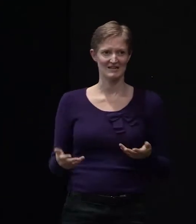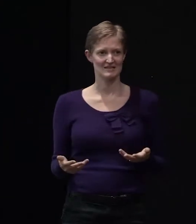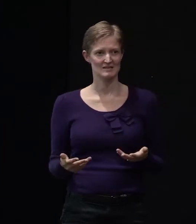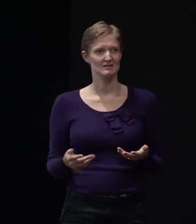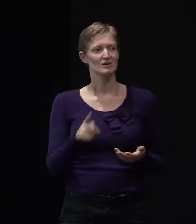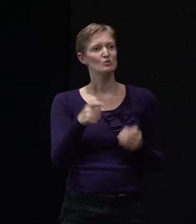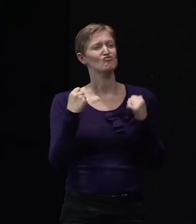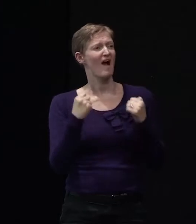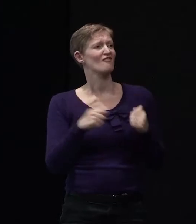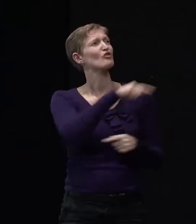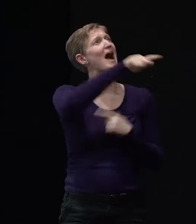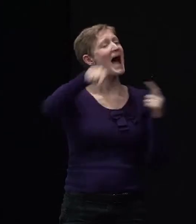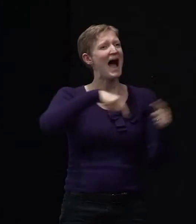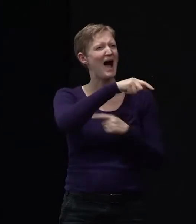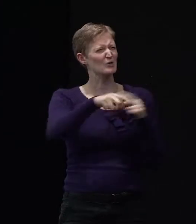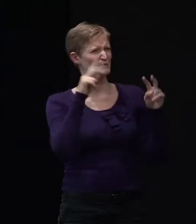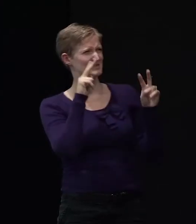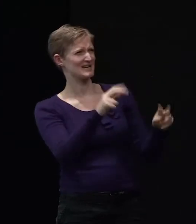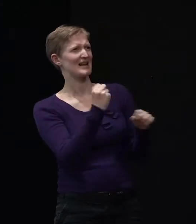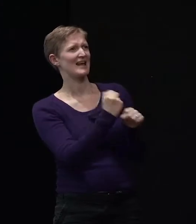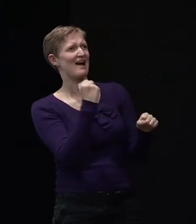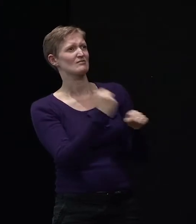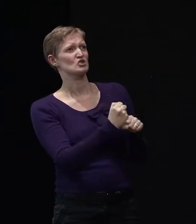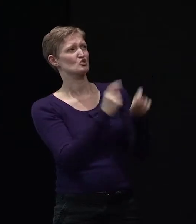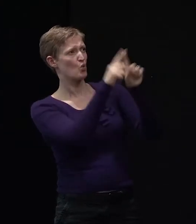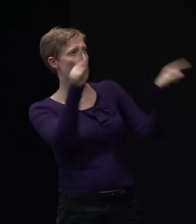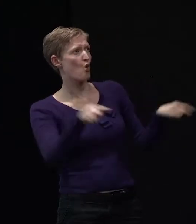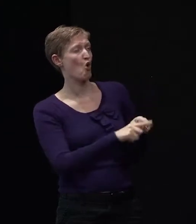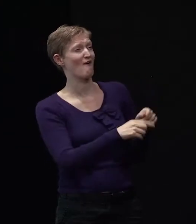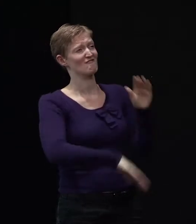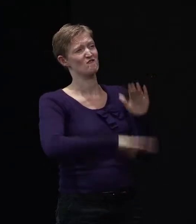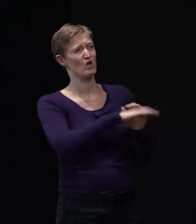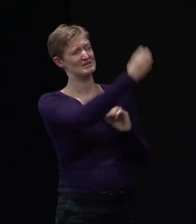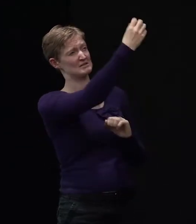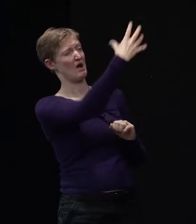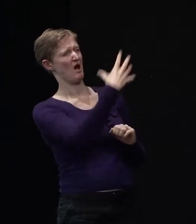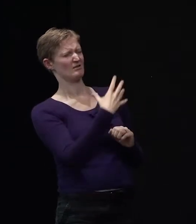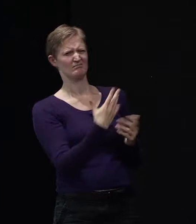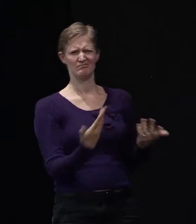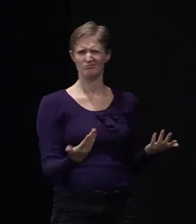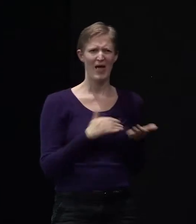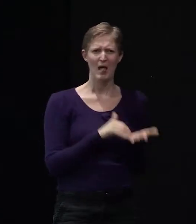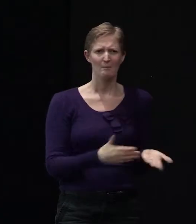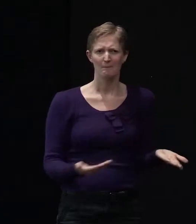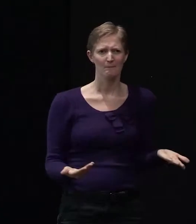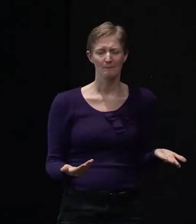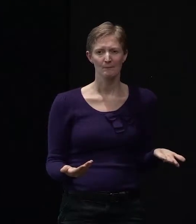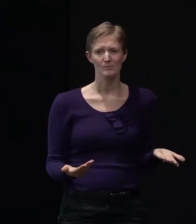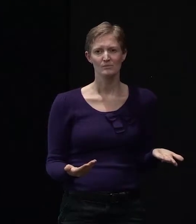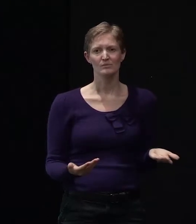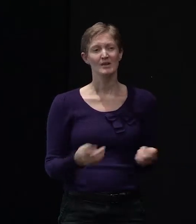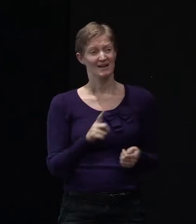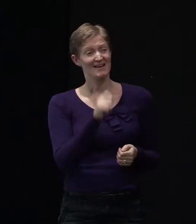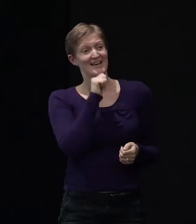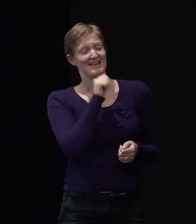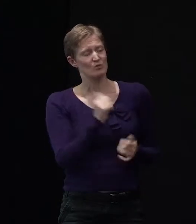after subdivision and see garage doors being warmed up by the sun. All of those kinds of things, which is really disappointing. And in fact, with a little